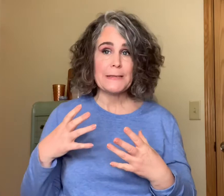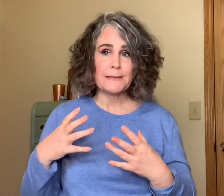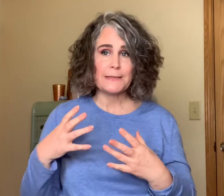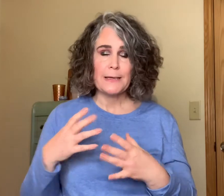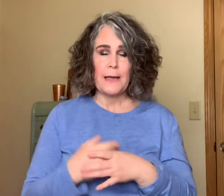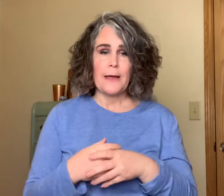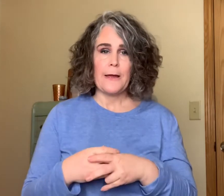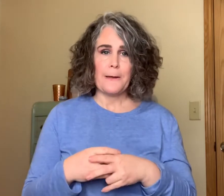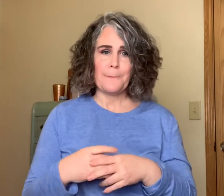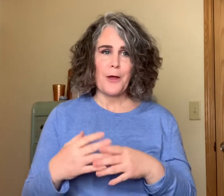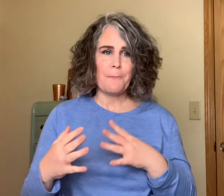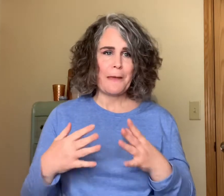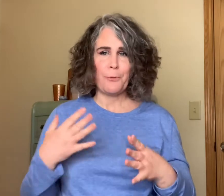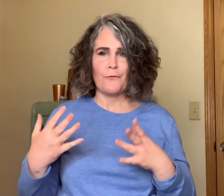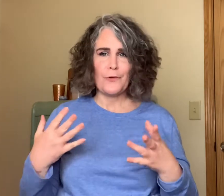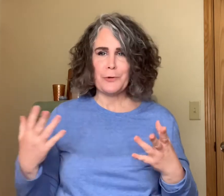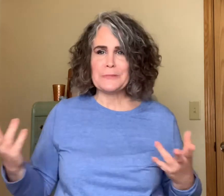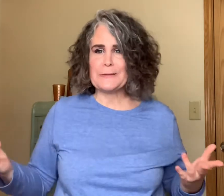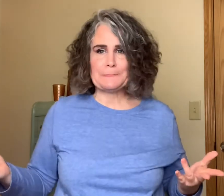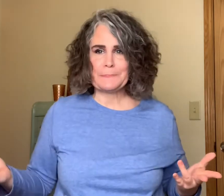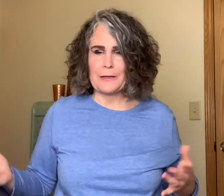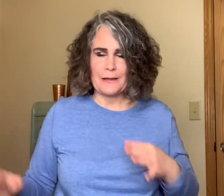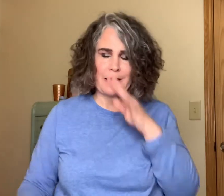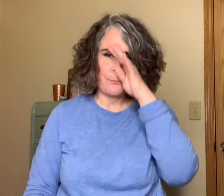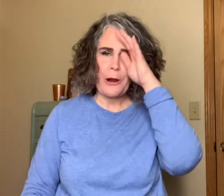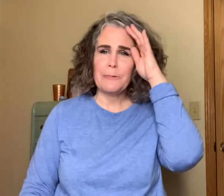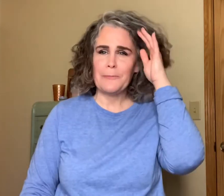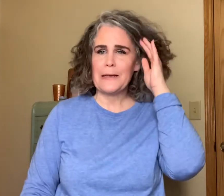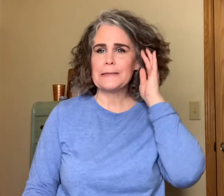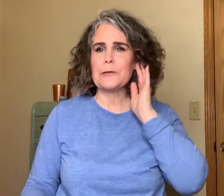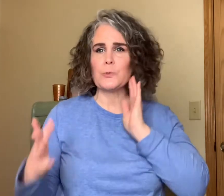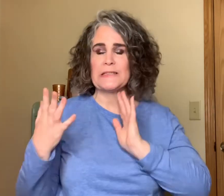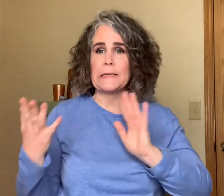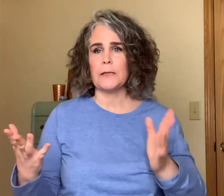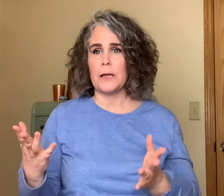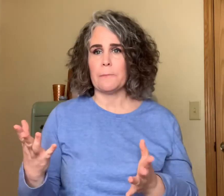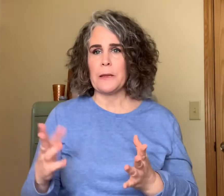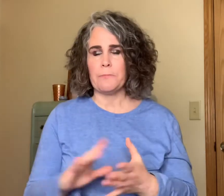um on my perfumes probably because I don't see a lot of people